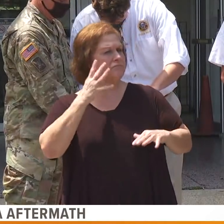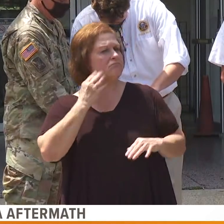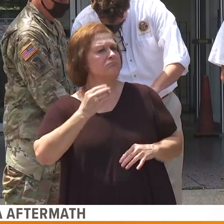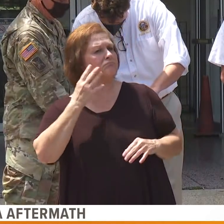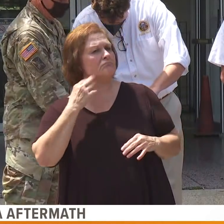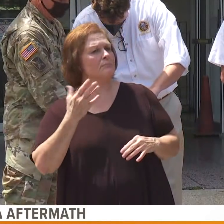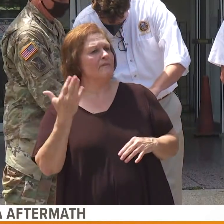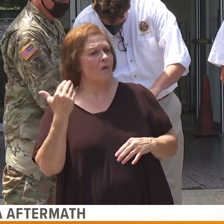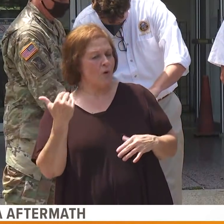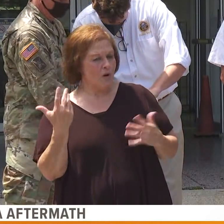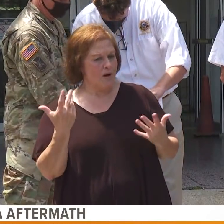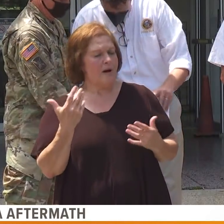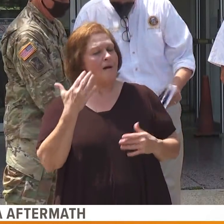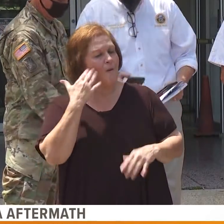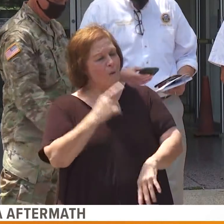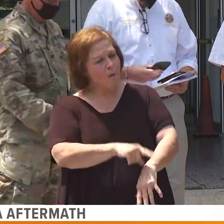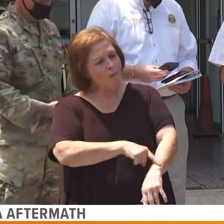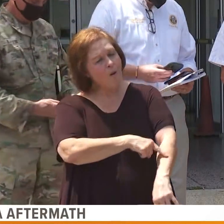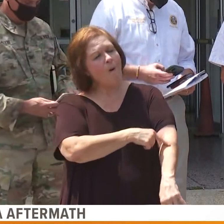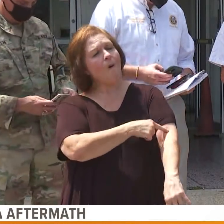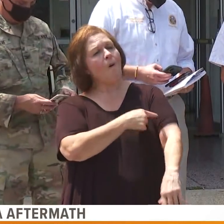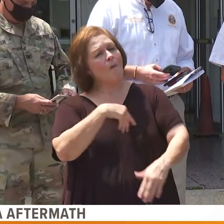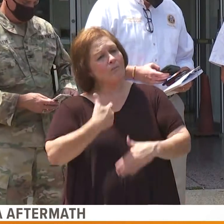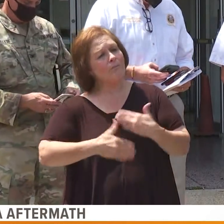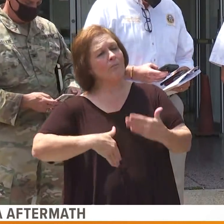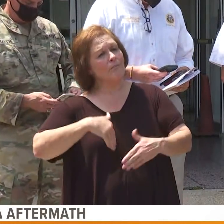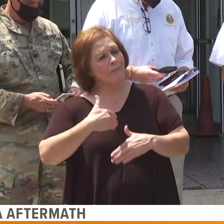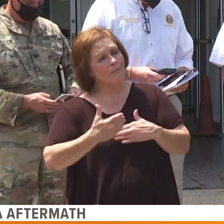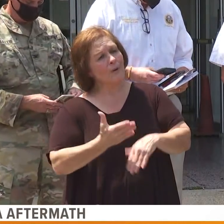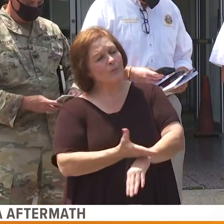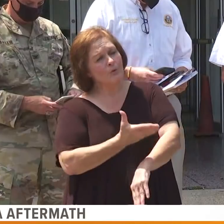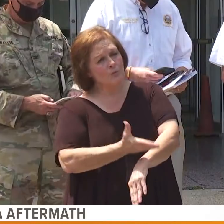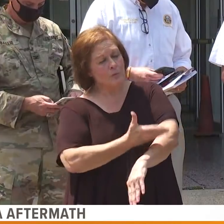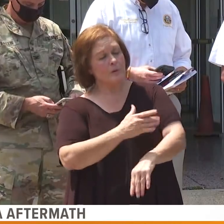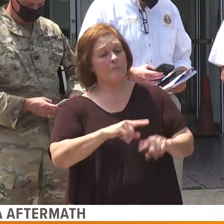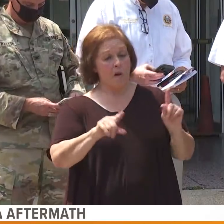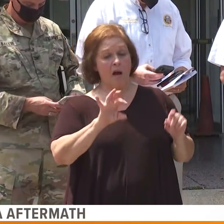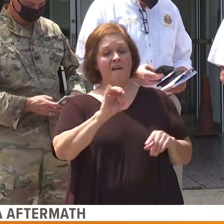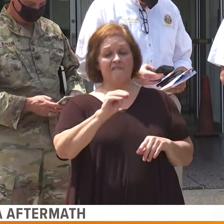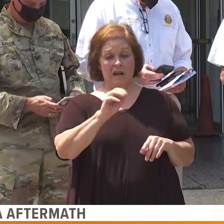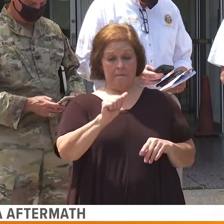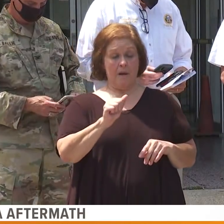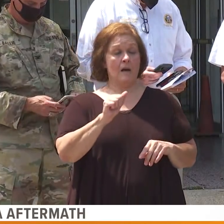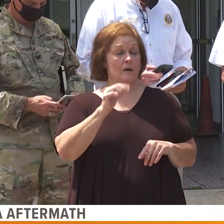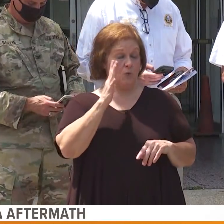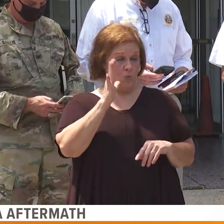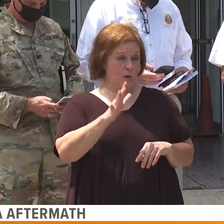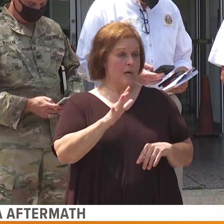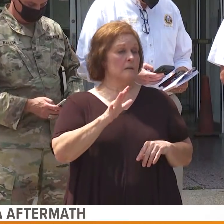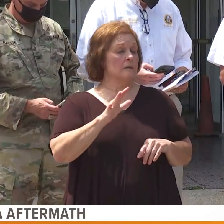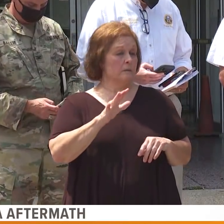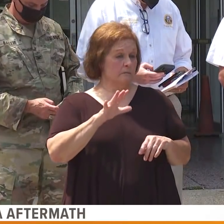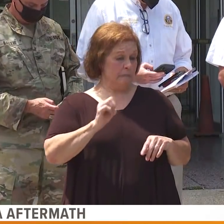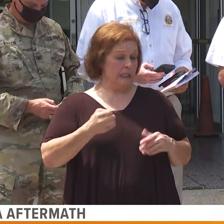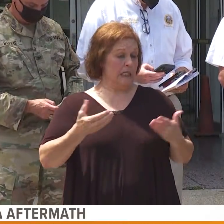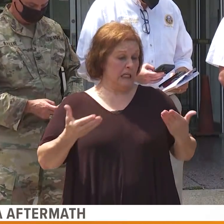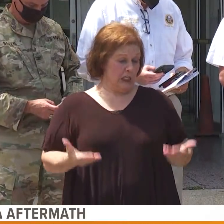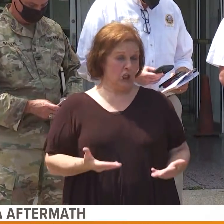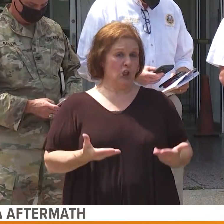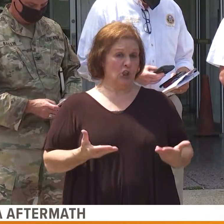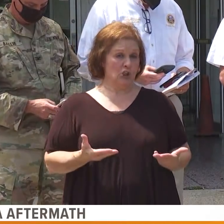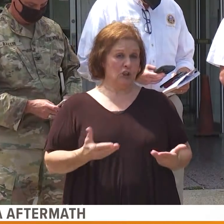So this is going to be a long recovery, but we're going to get through it together, and FEMA is going to be here every step of the way.